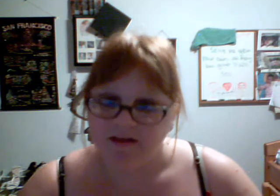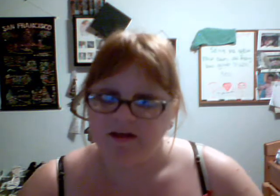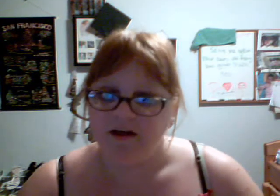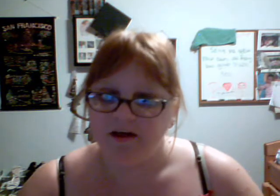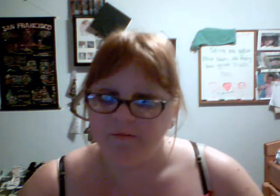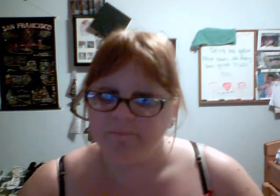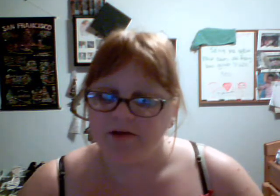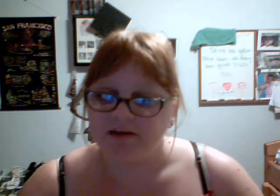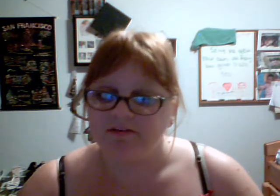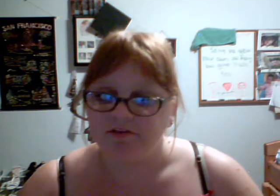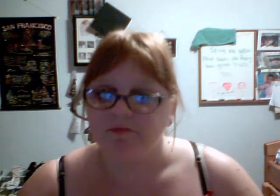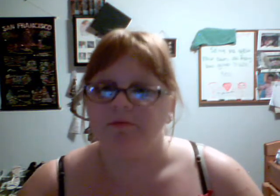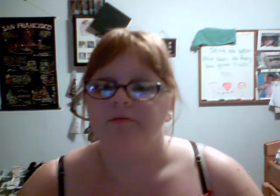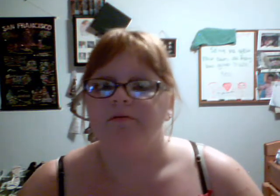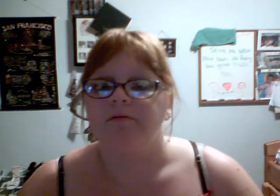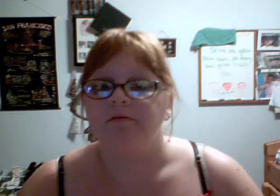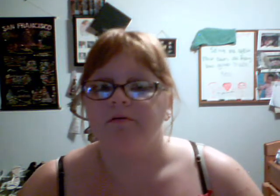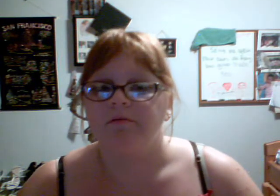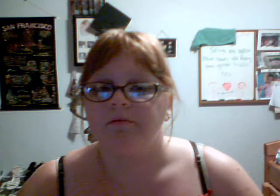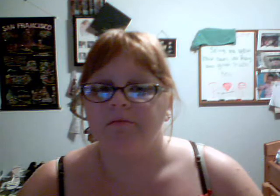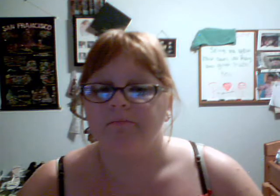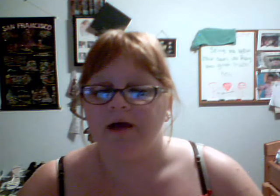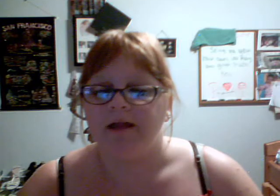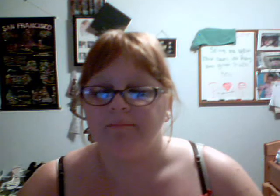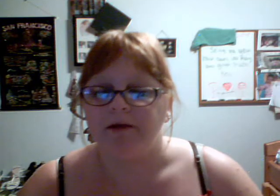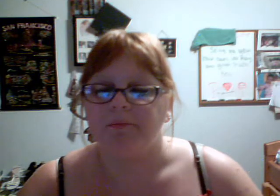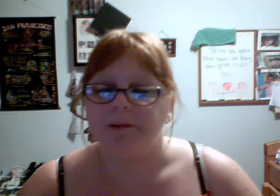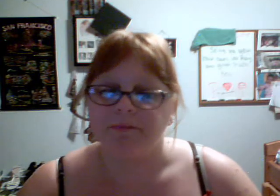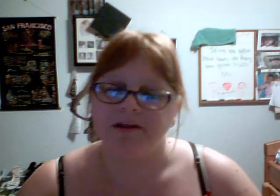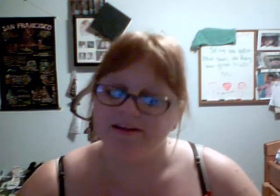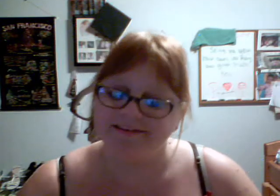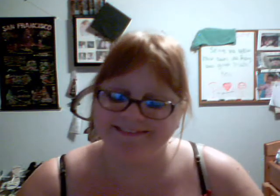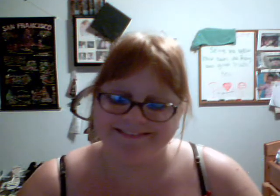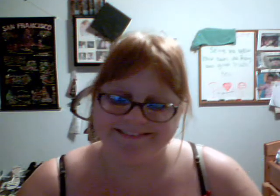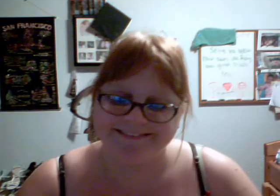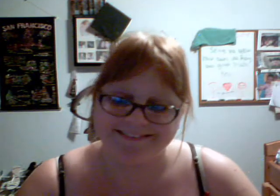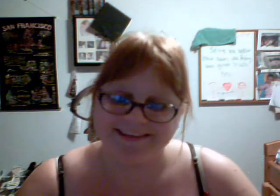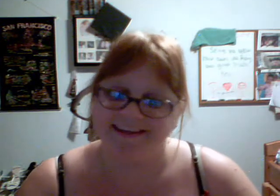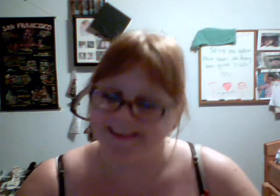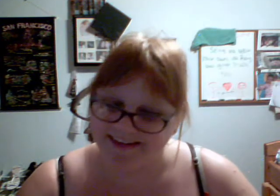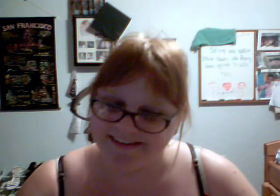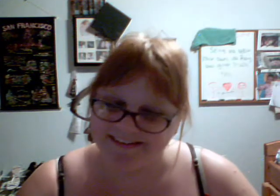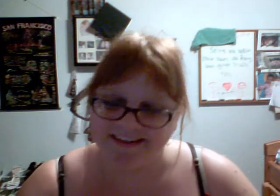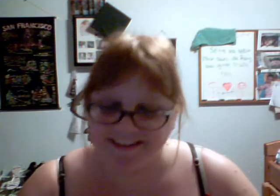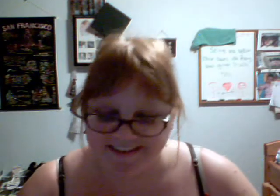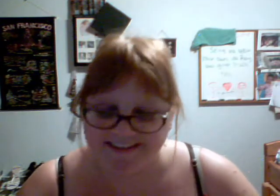I hope you guys don't mind my rambling. It's late, like I said.